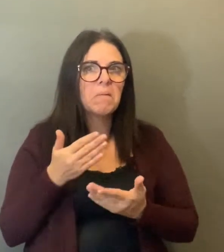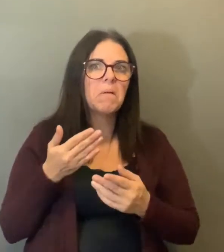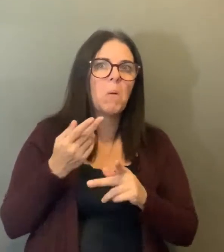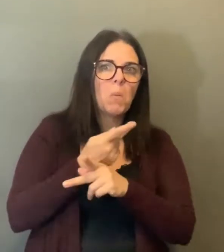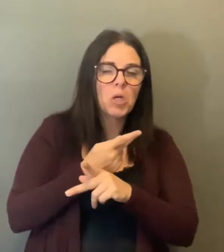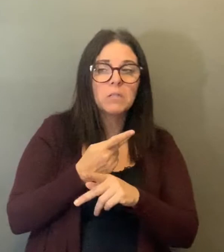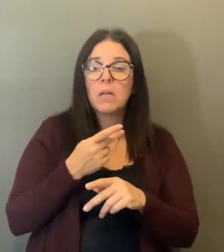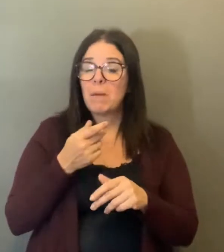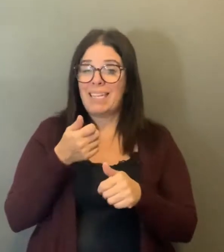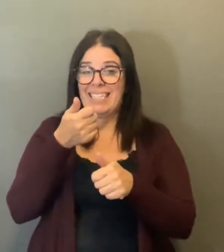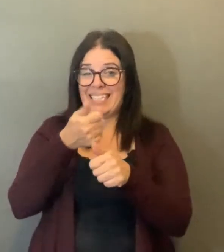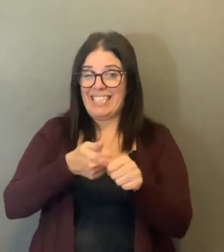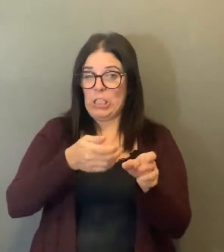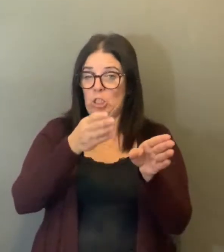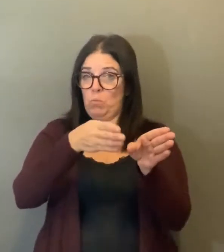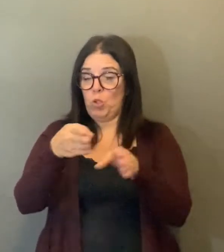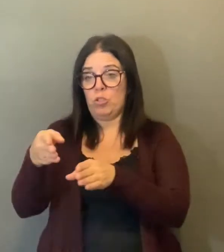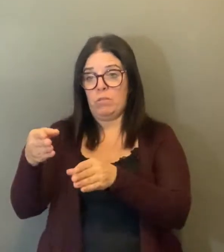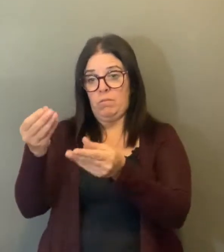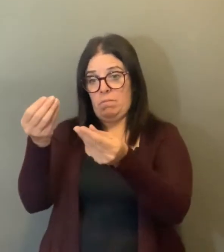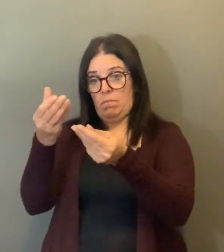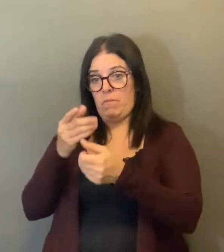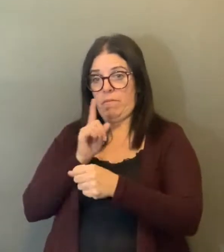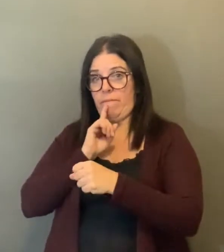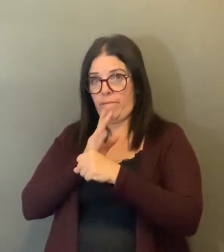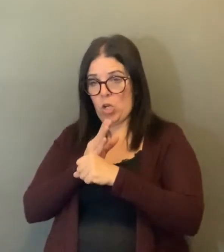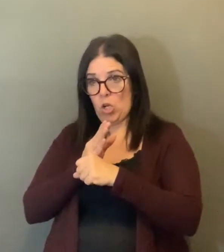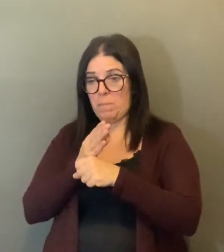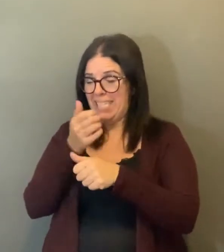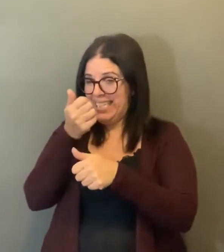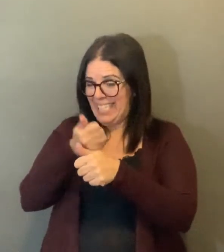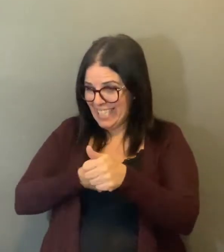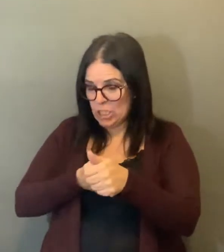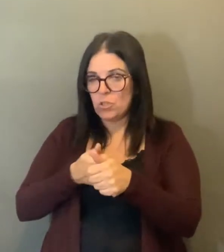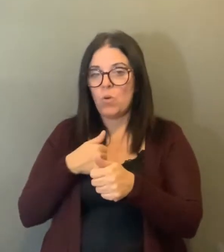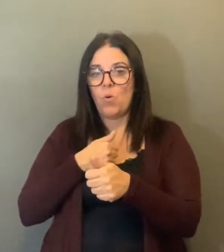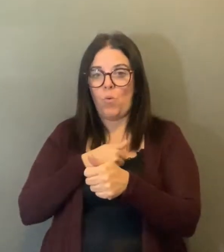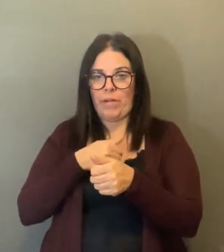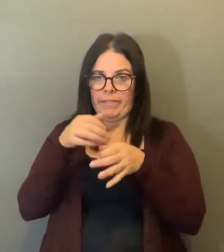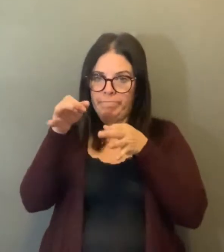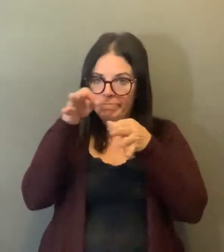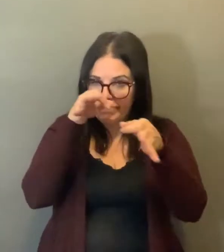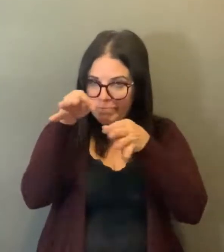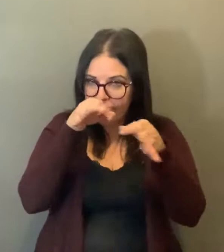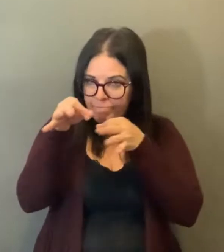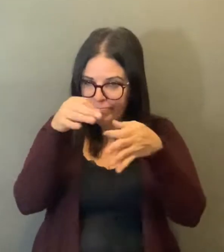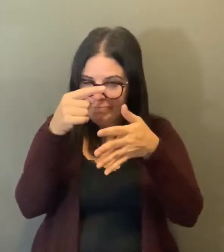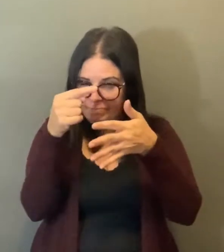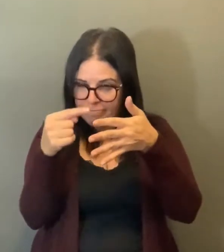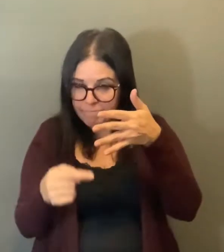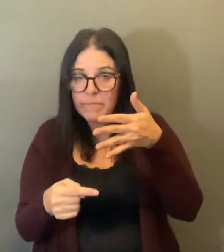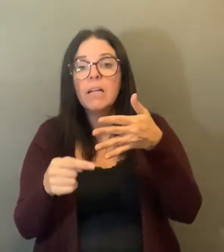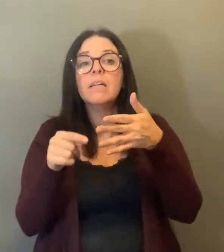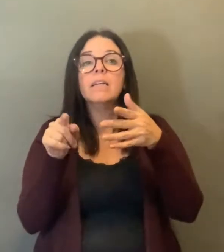updates with respect to their symptoms and any other questions that they may have. But in all the cases, anyone who has